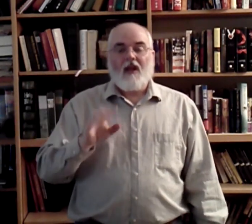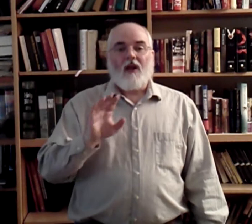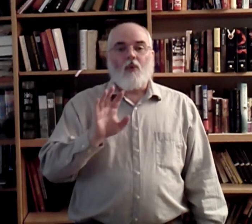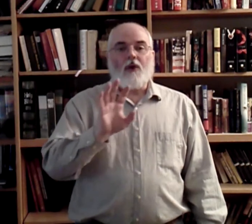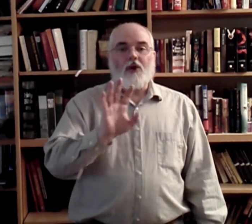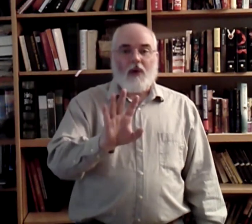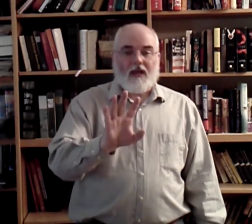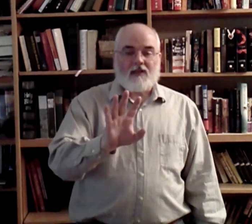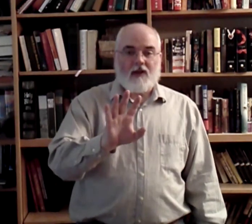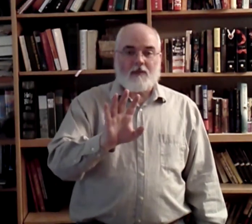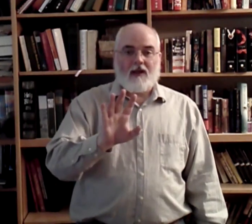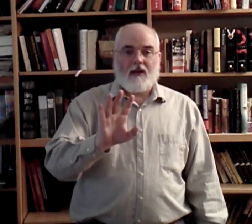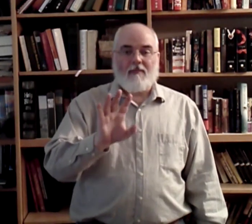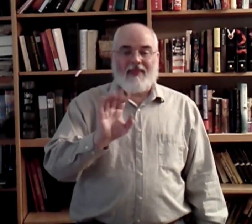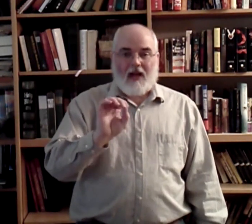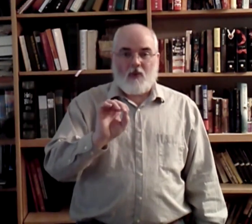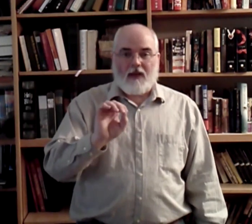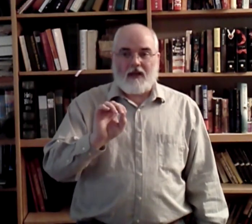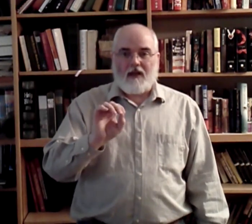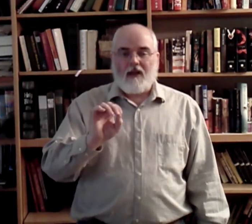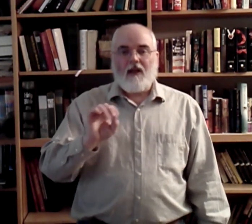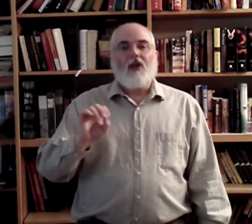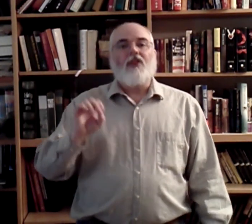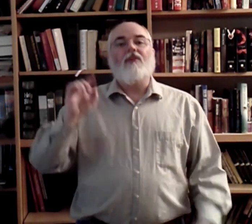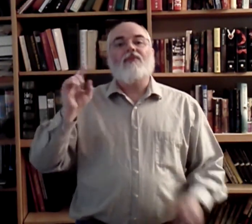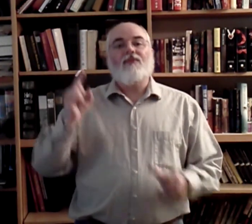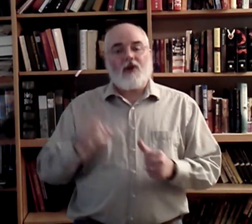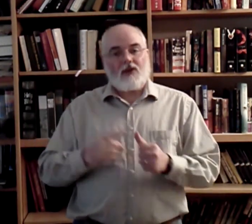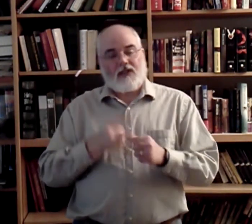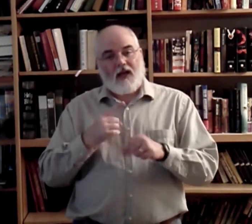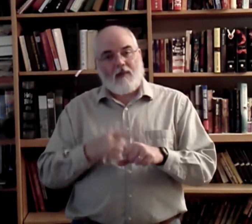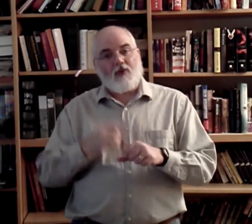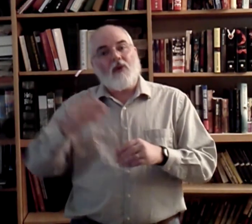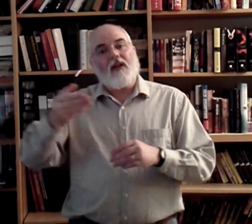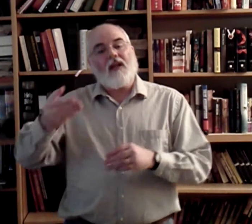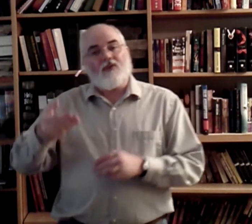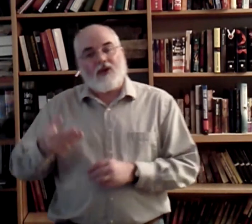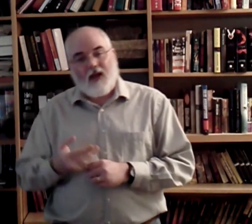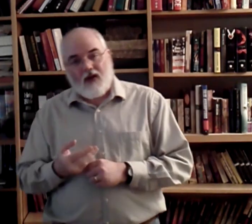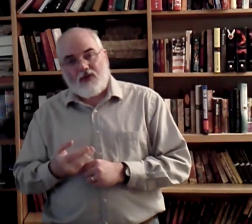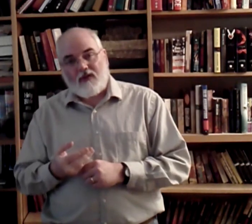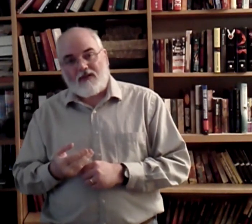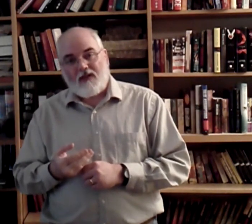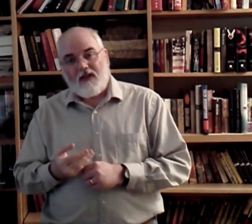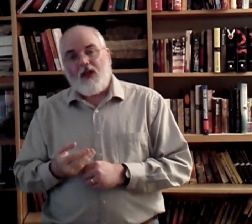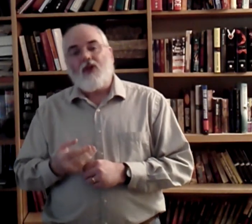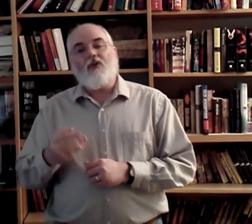When you know how to fingerspell your name that quickly, the first time during introductions, you